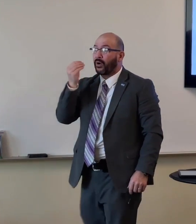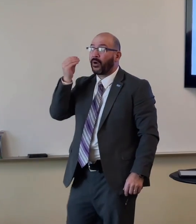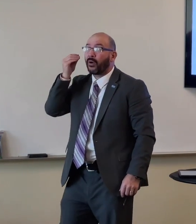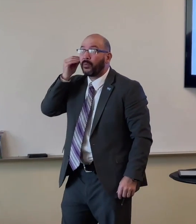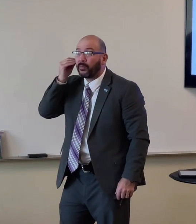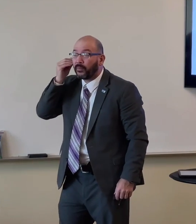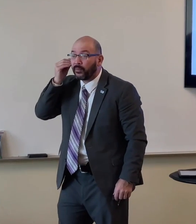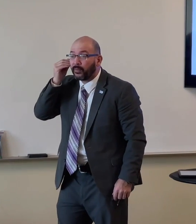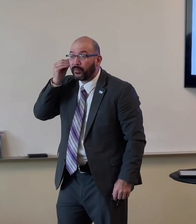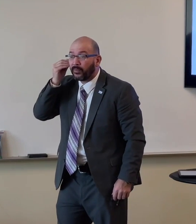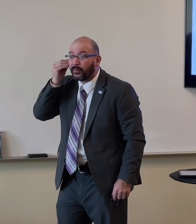a home